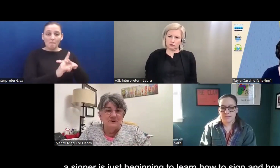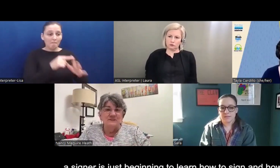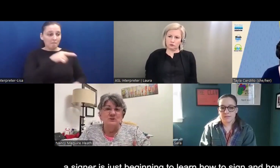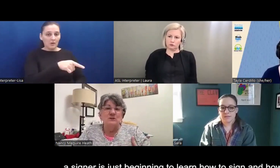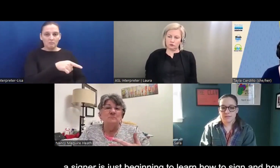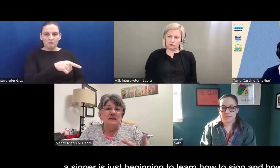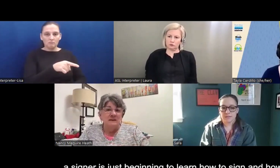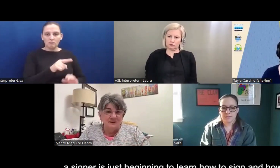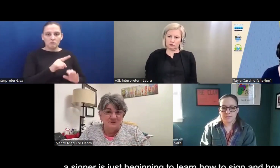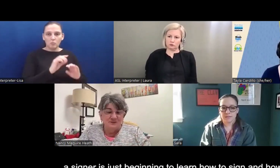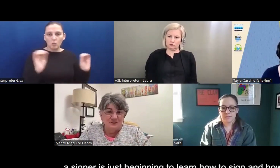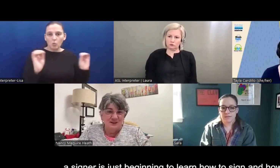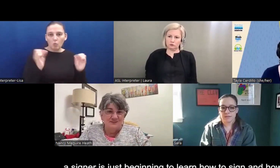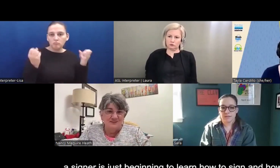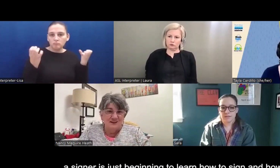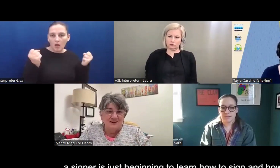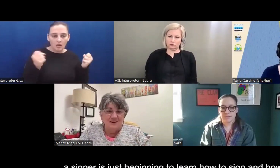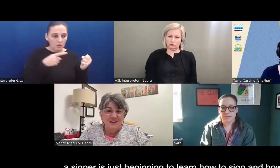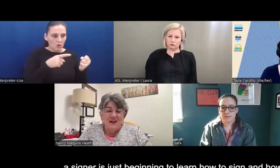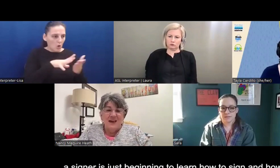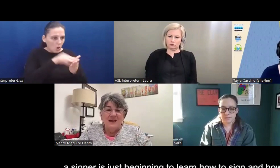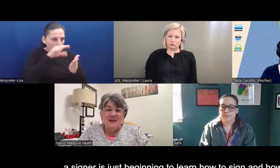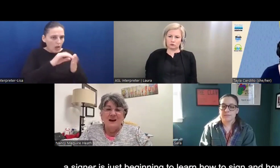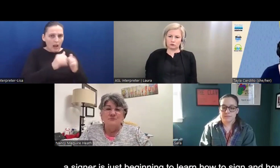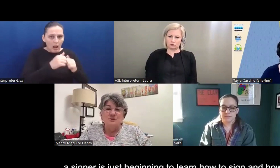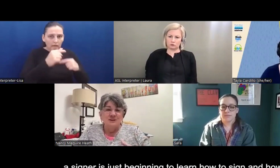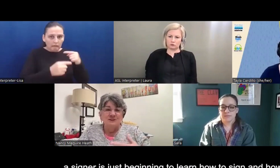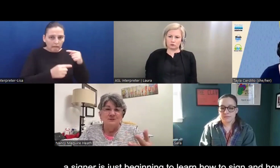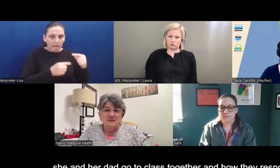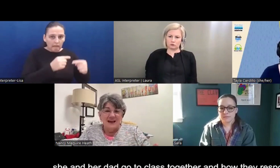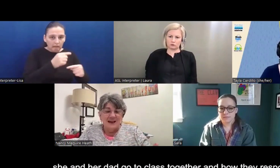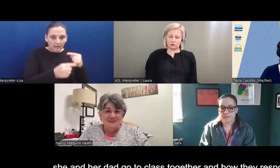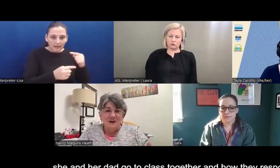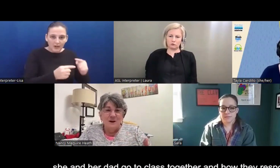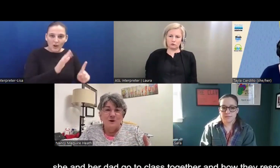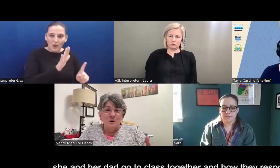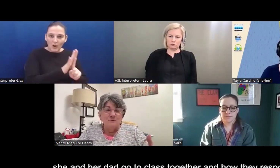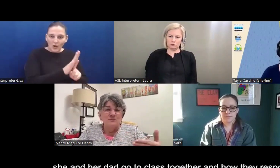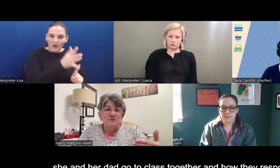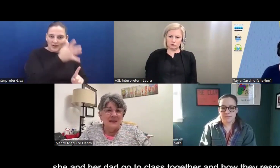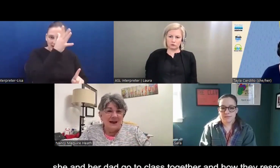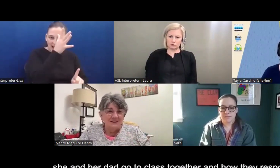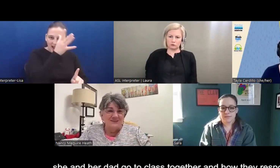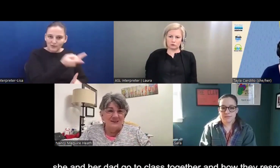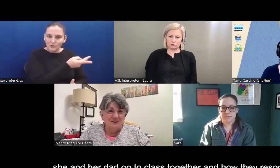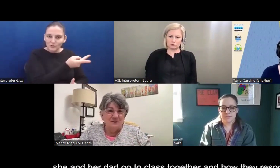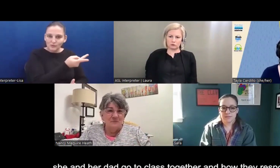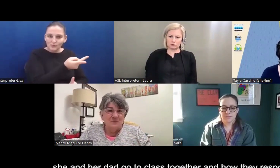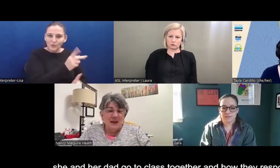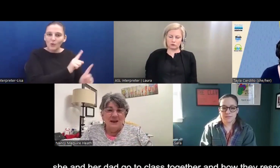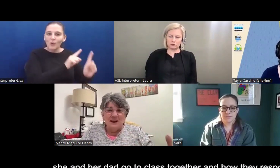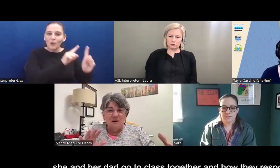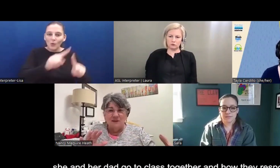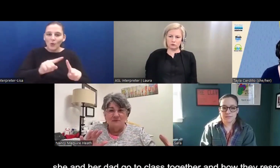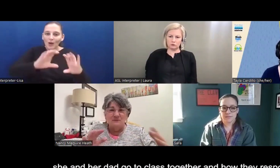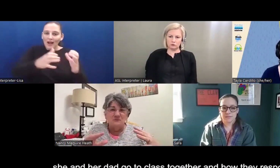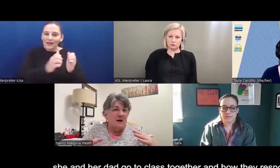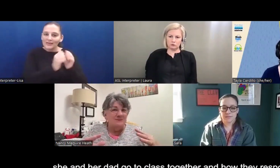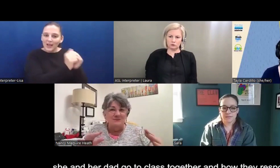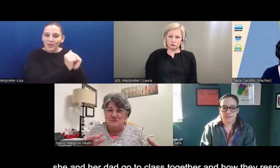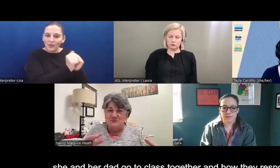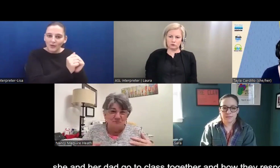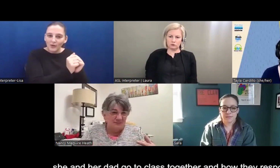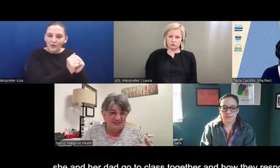signer is just beginning to learn how to sign, and how she and her dad go to class together, and how they